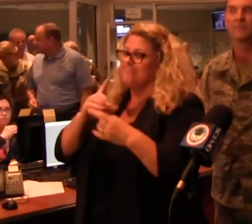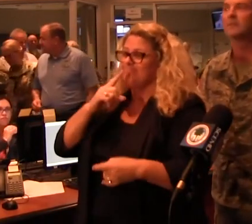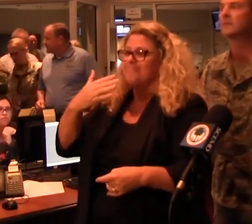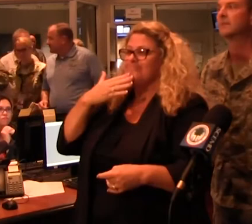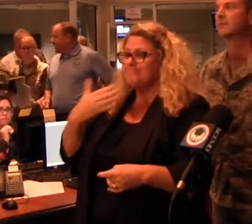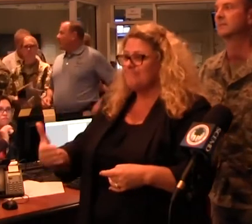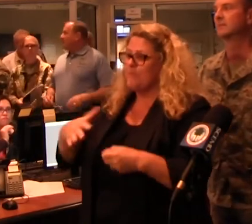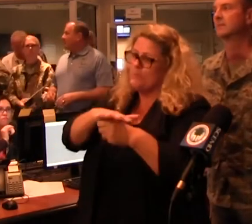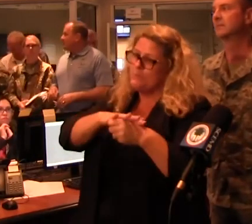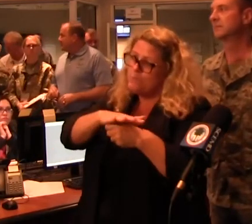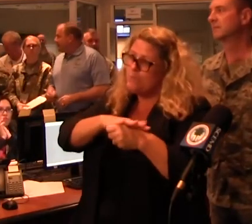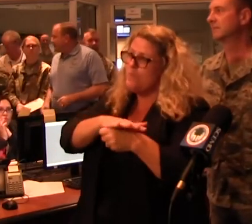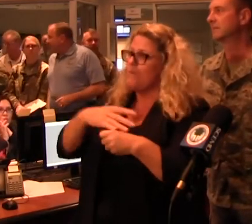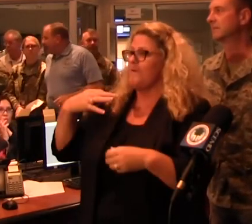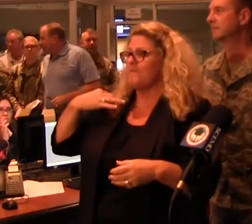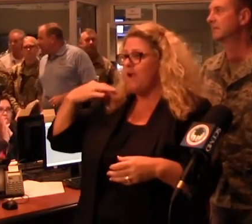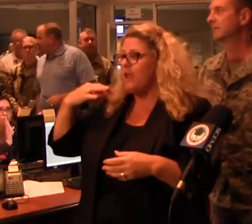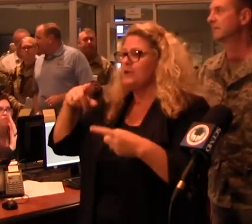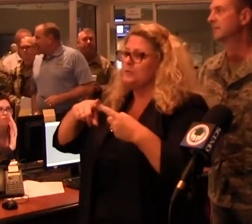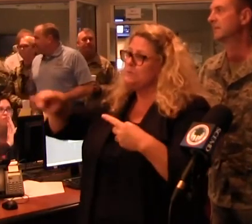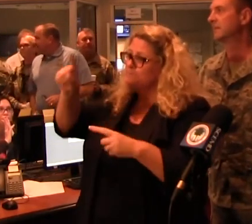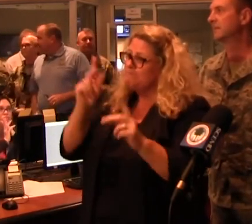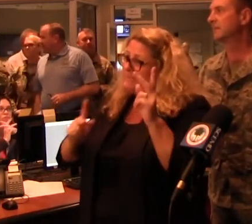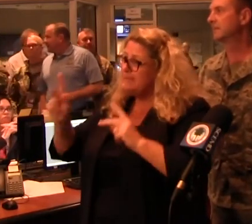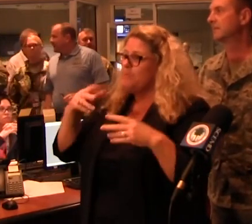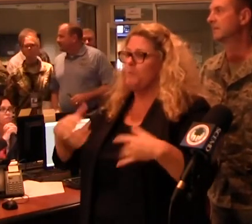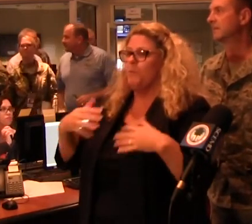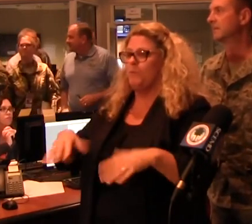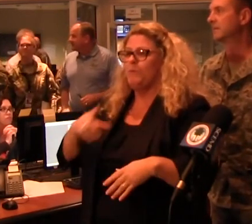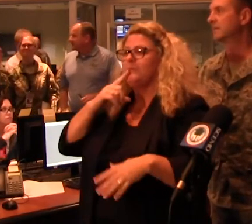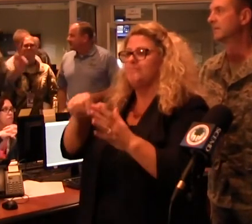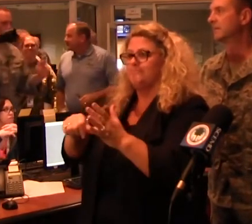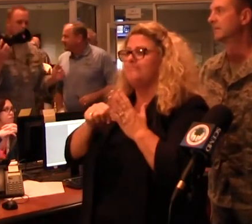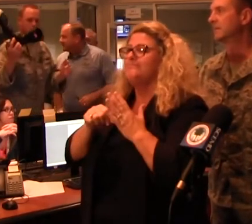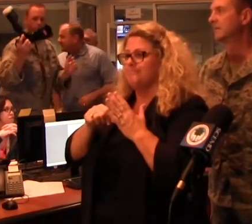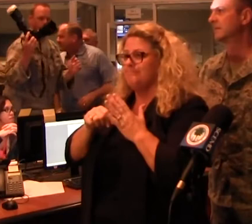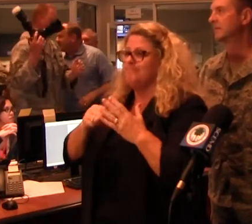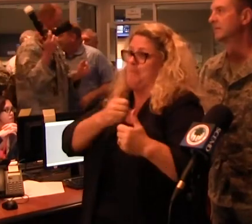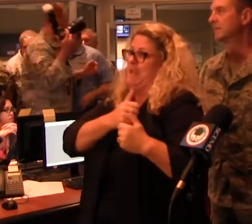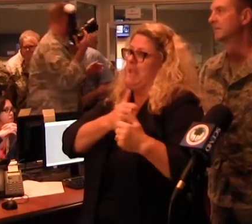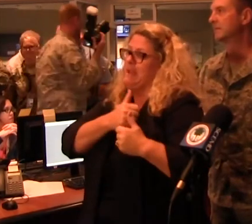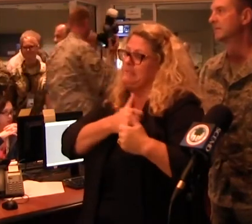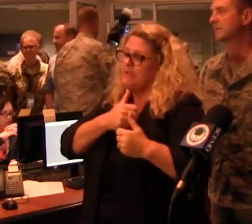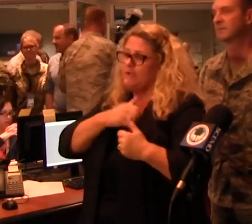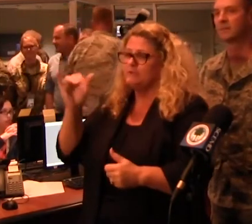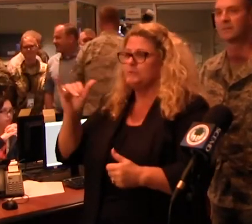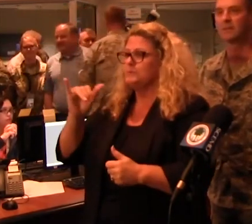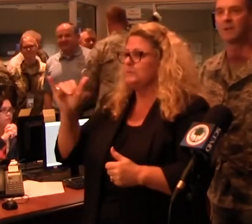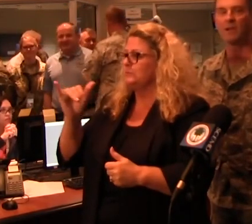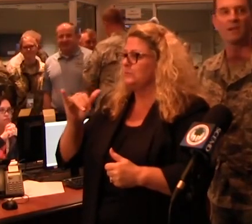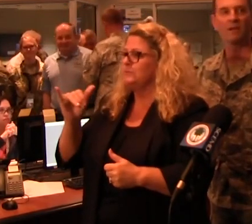authorities to volunteers to the citizens themselves and to the military forces as well, and